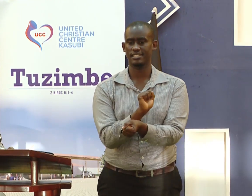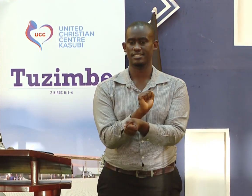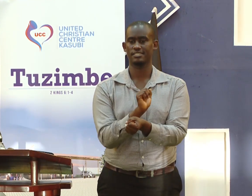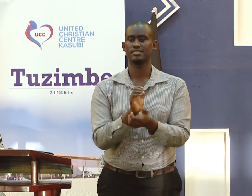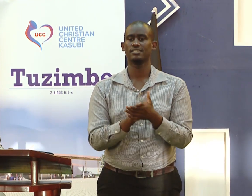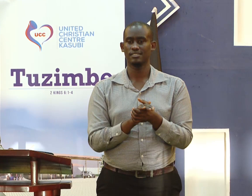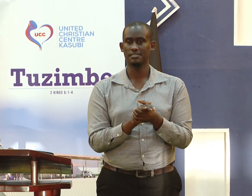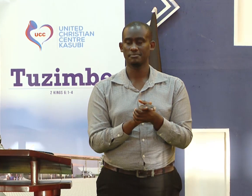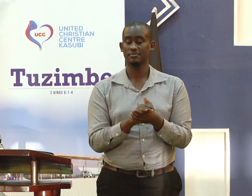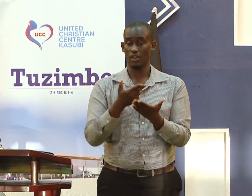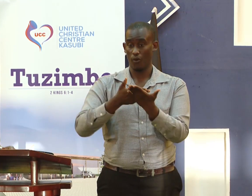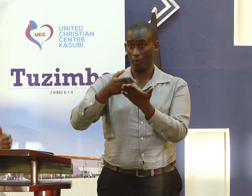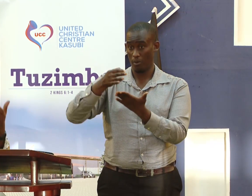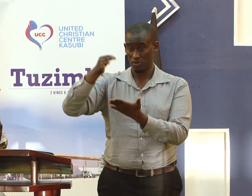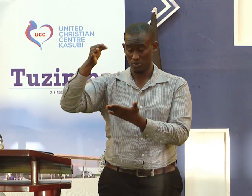transformation.